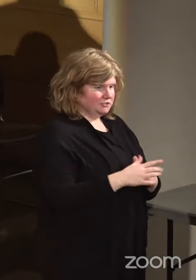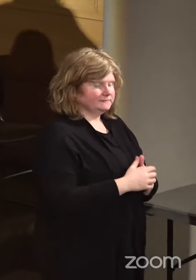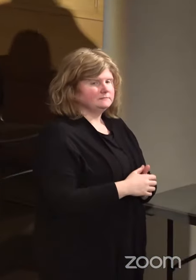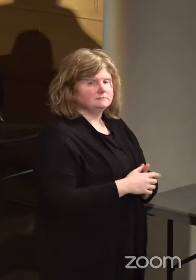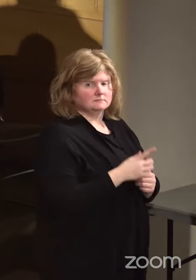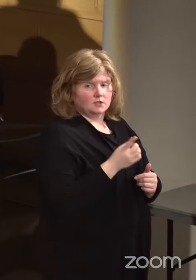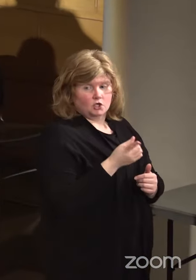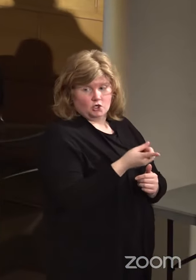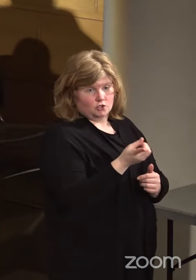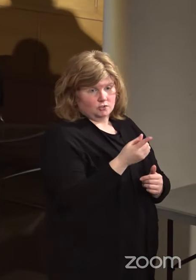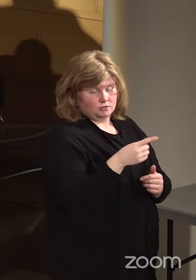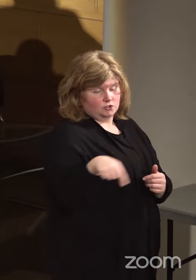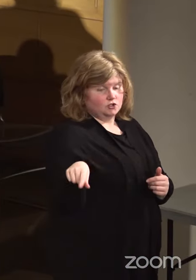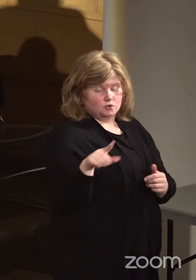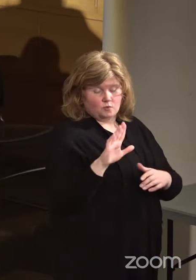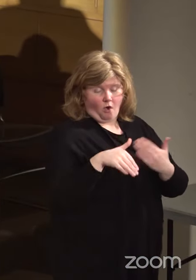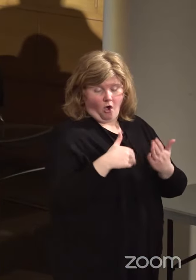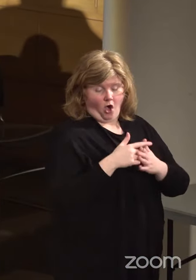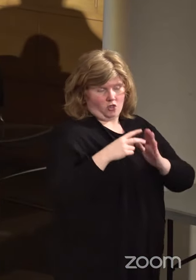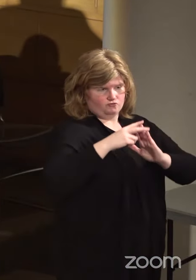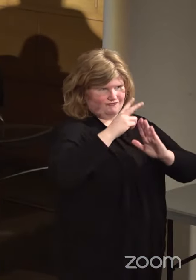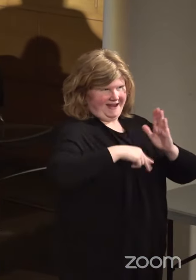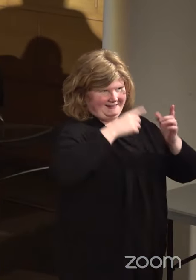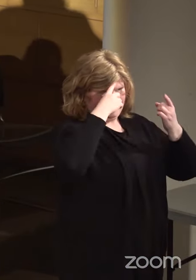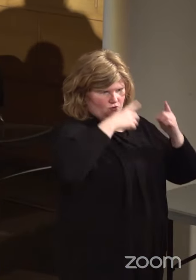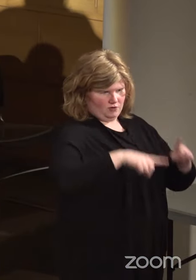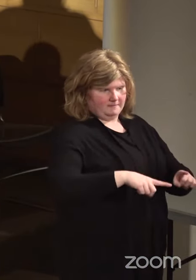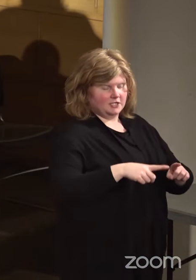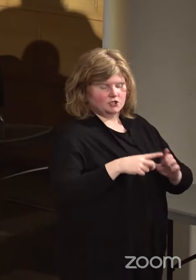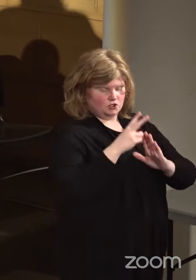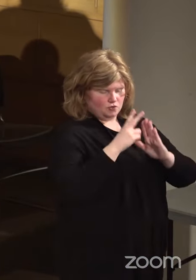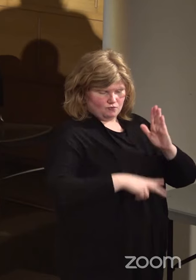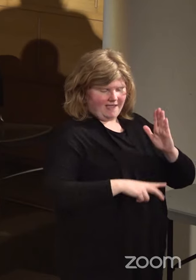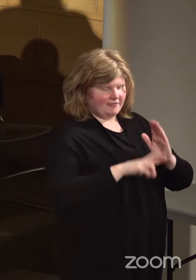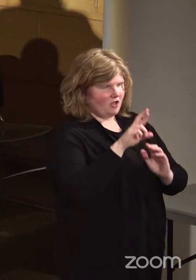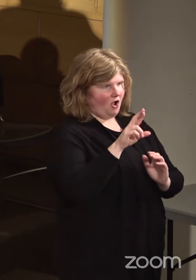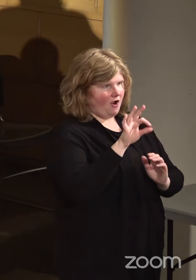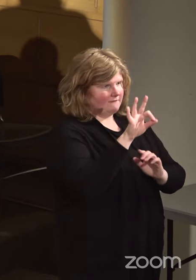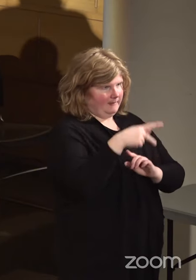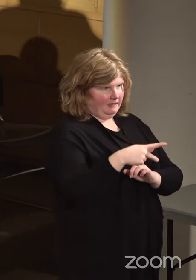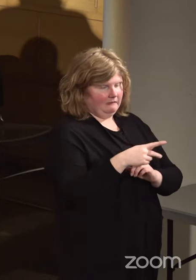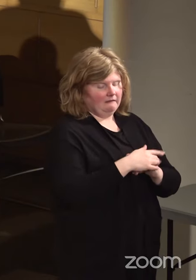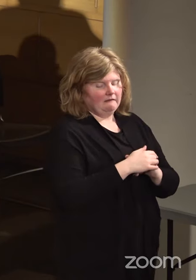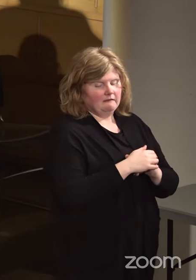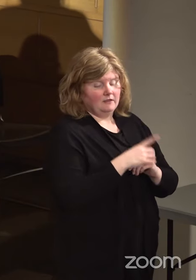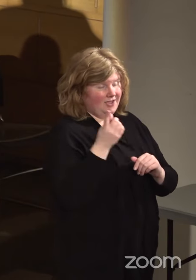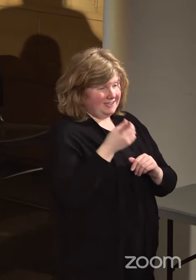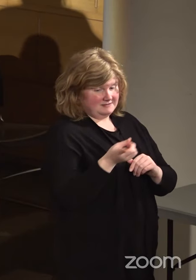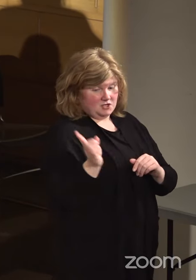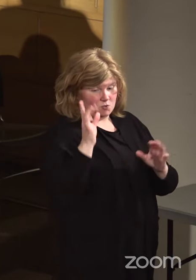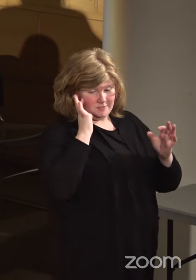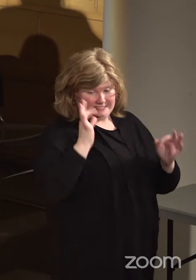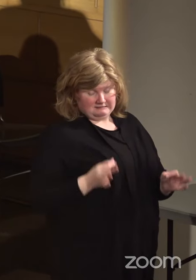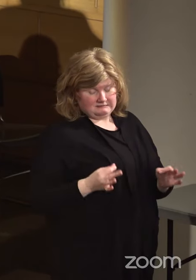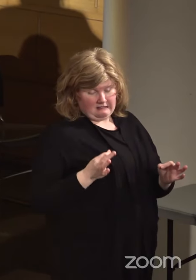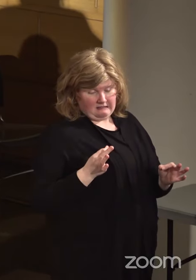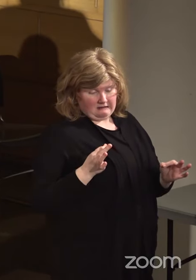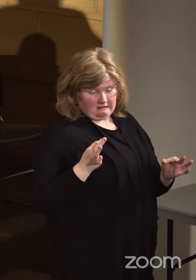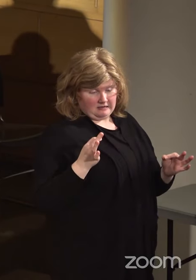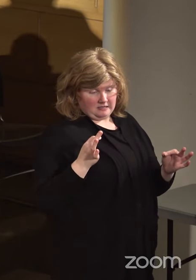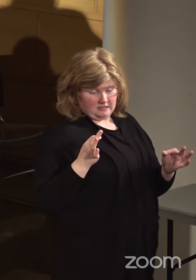you all read that agreement. You read a request for proposal, and you decided to